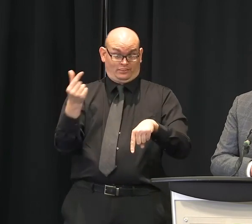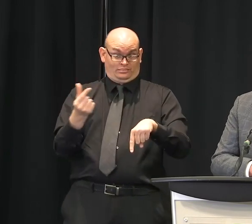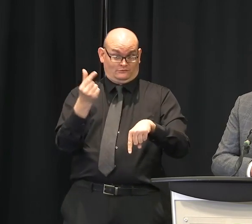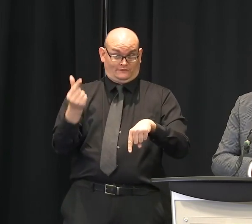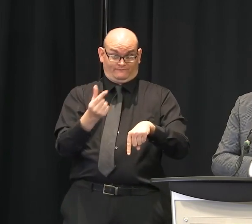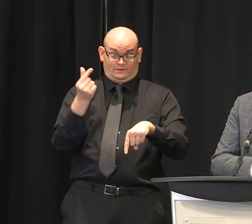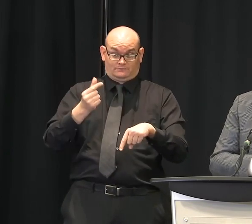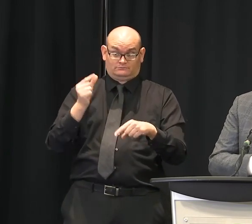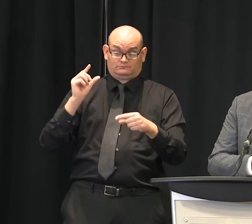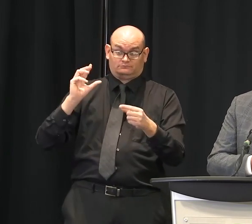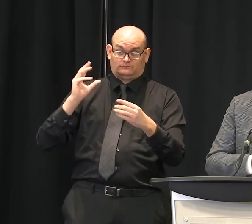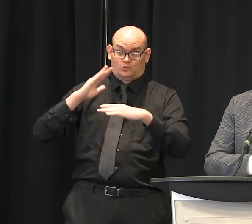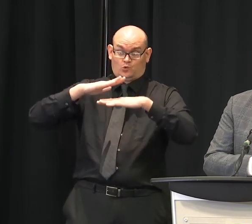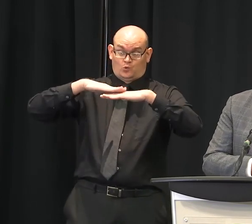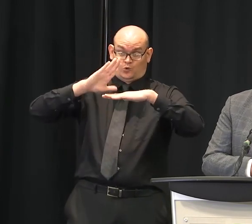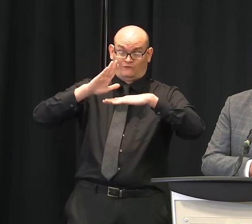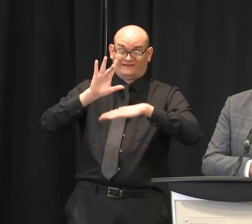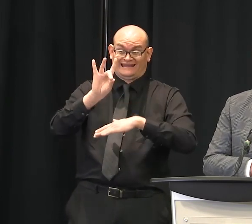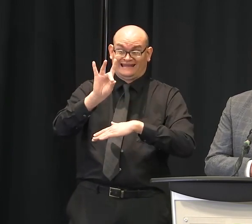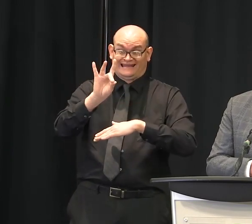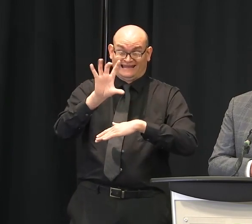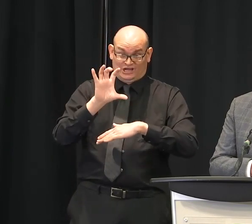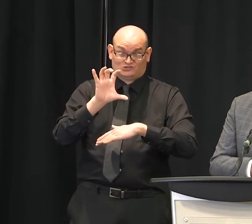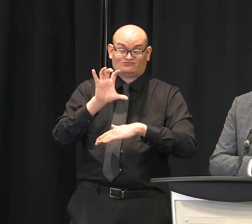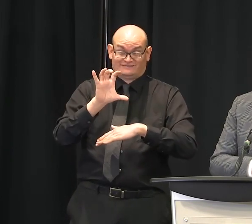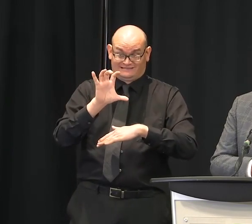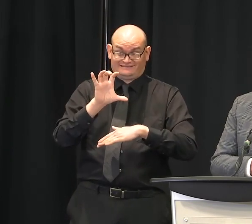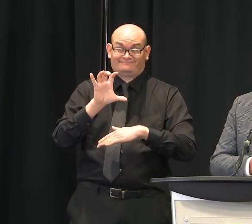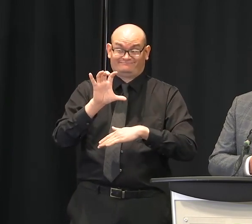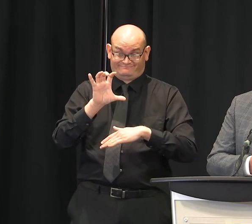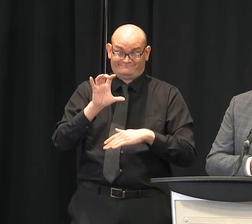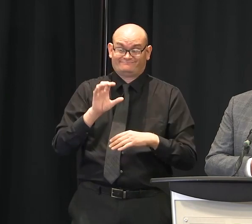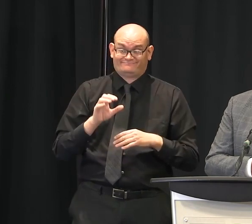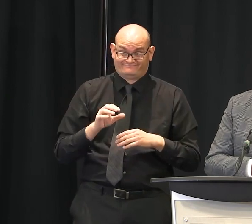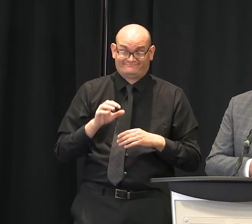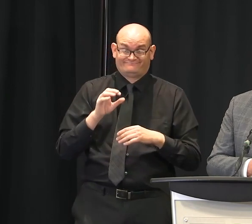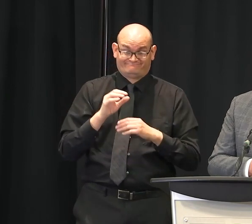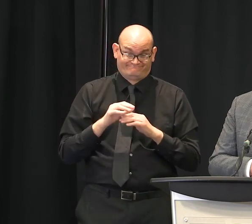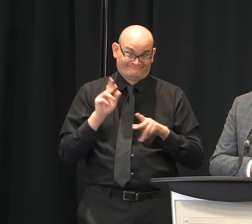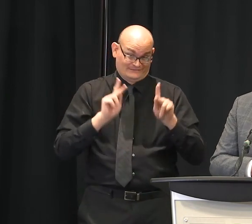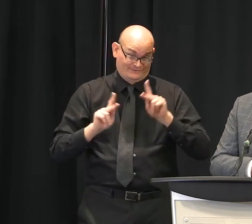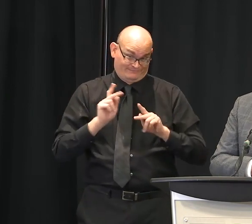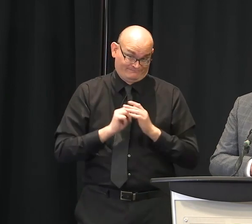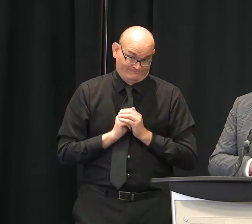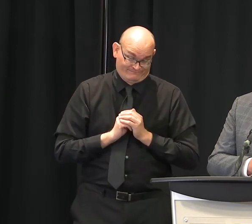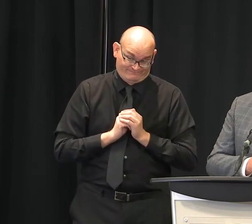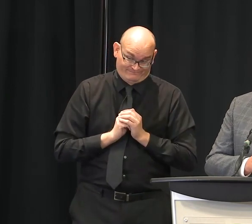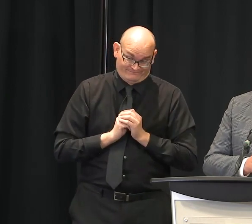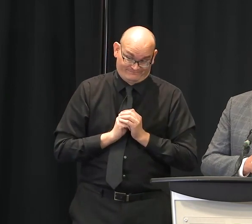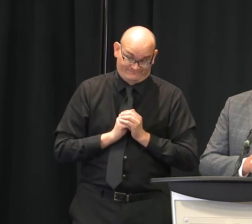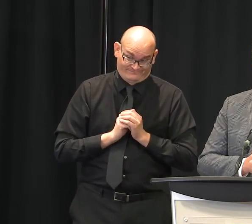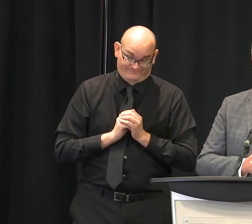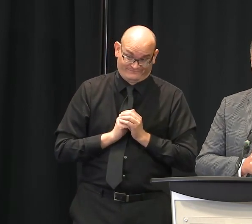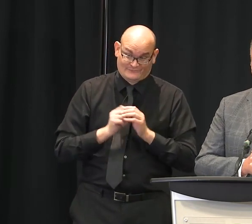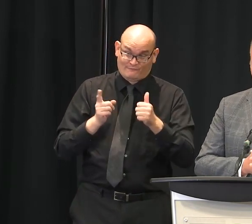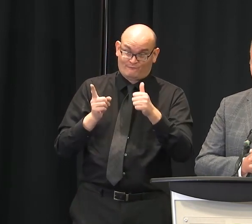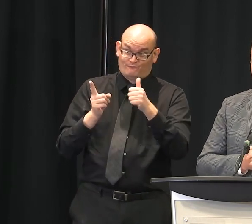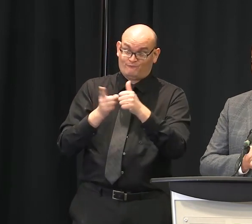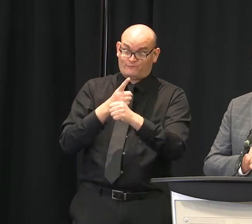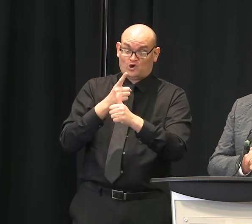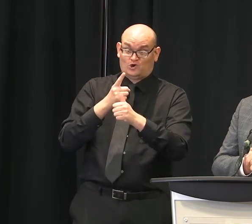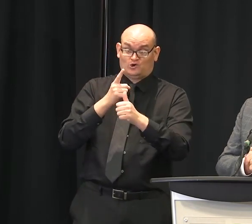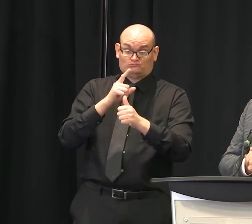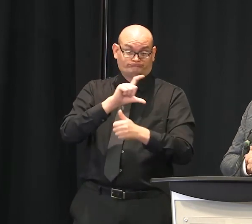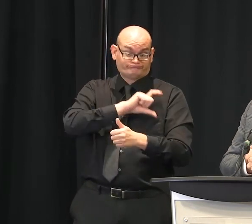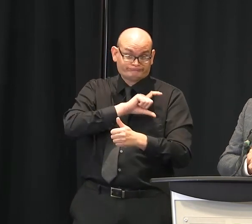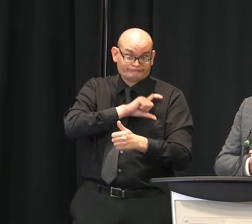As of tests, as of close of business yesterday with testing at the first responder and medical staff testing site, we've administered 571 tests